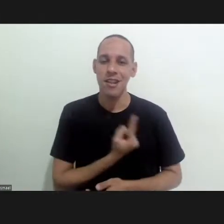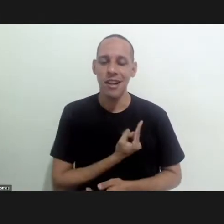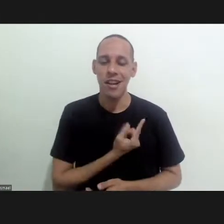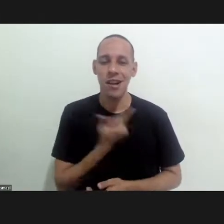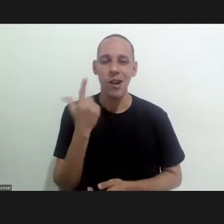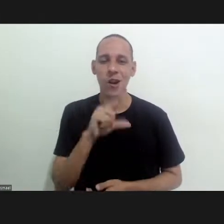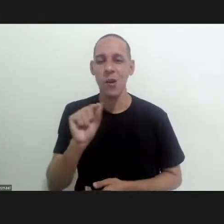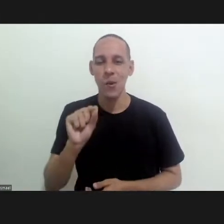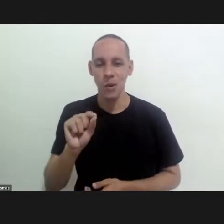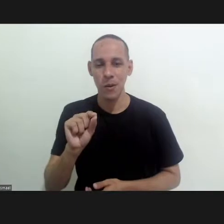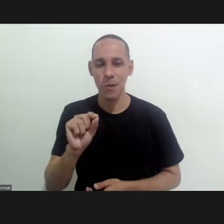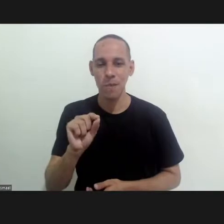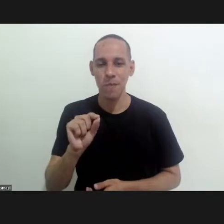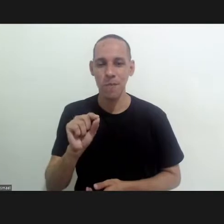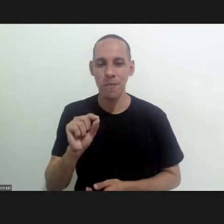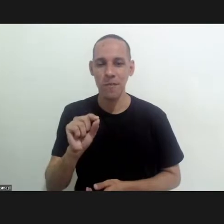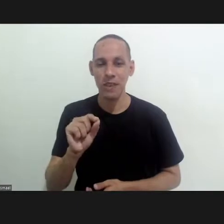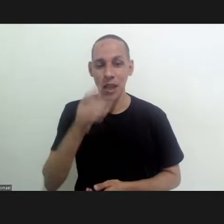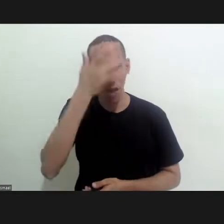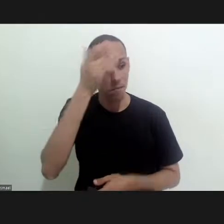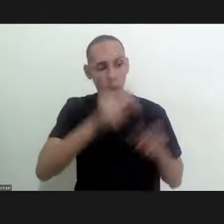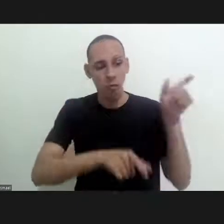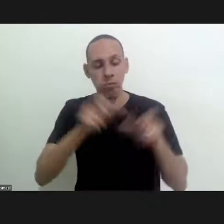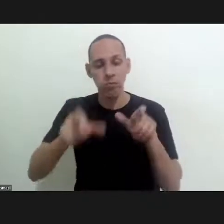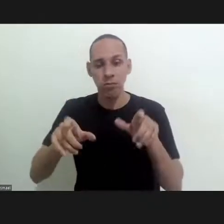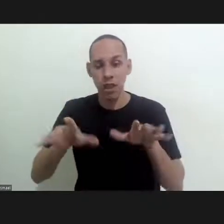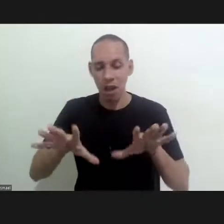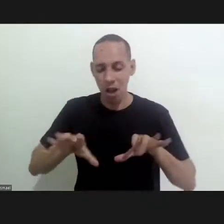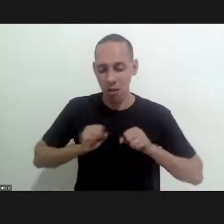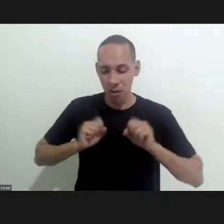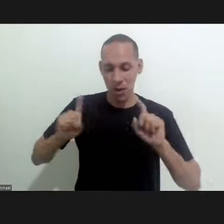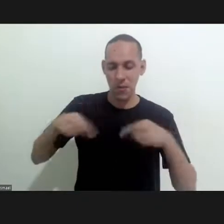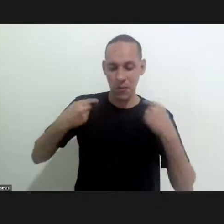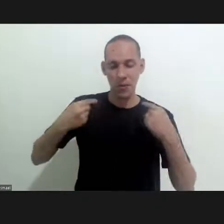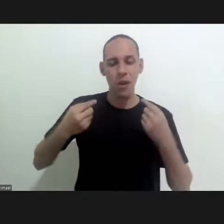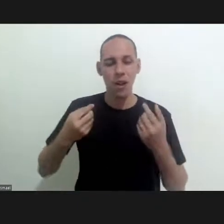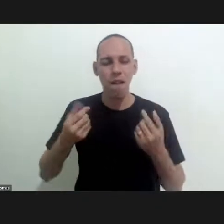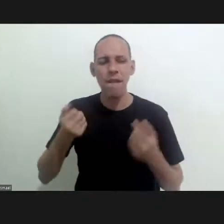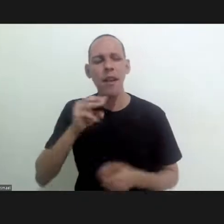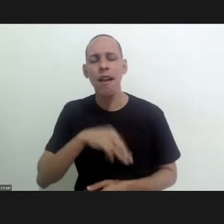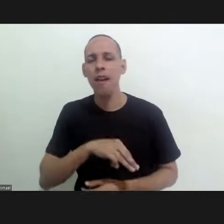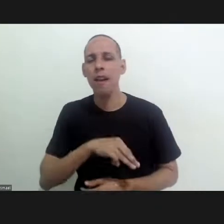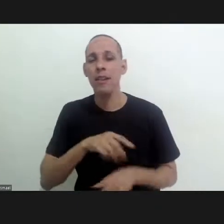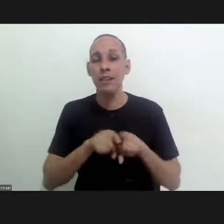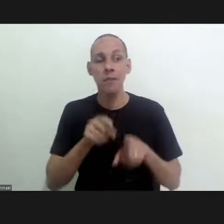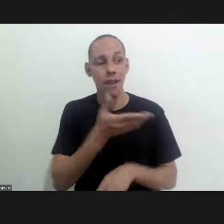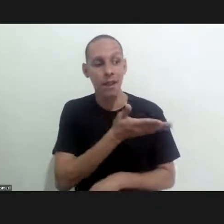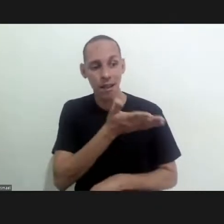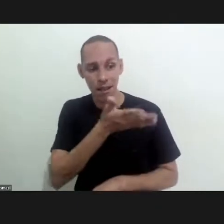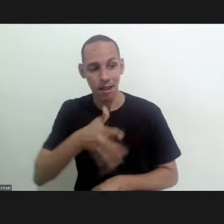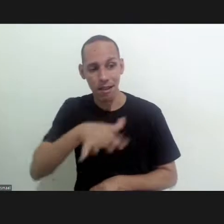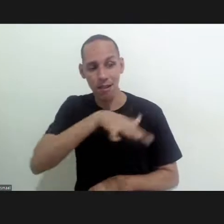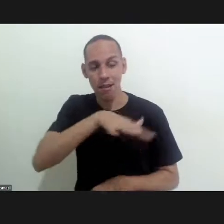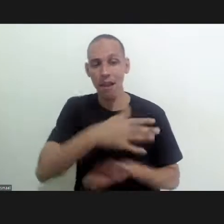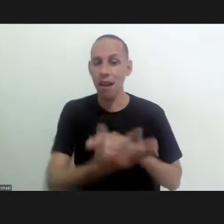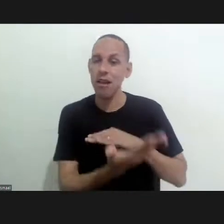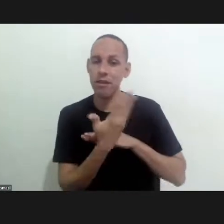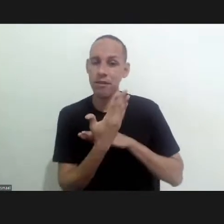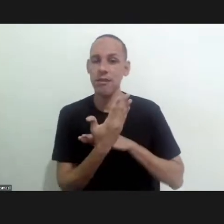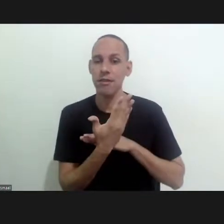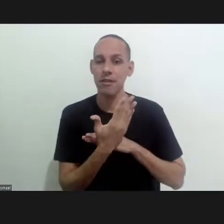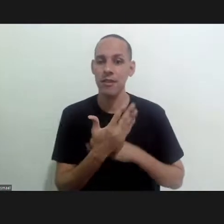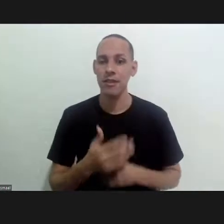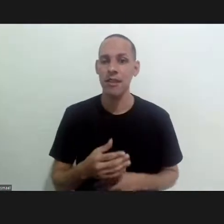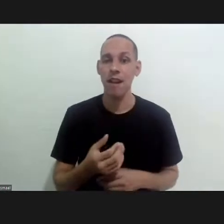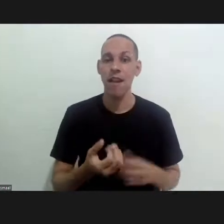to everyone for us to be able to see who are those who are affected and through their voices for